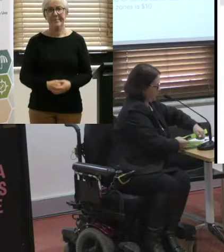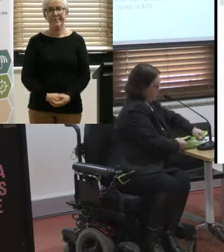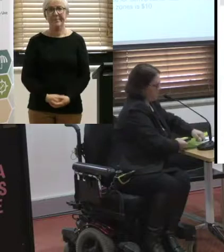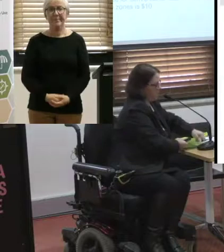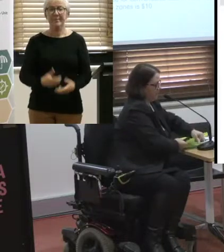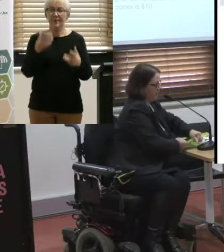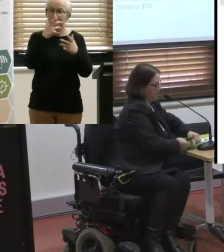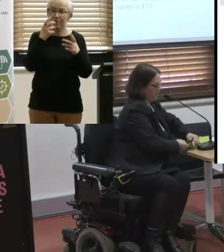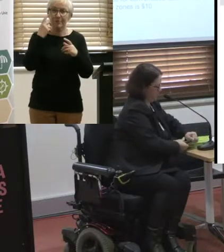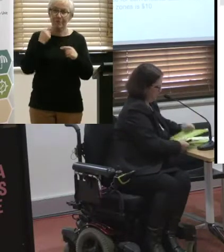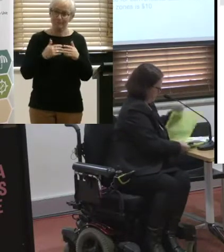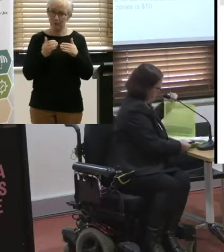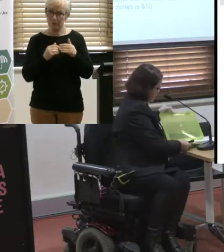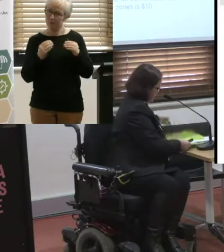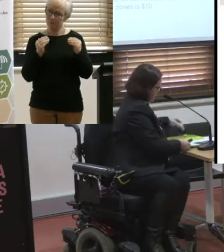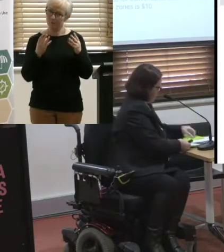Sorry, I tried to be really organised.